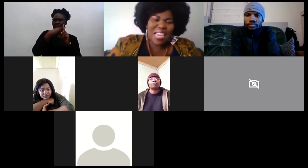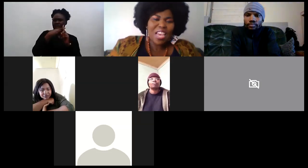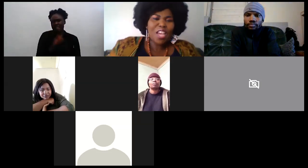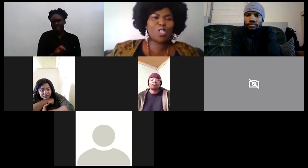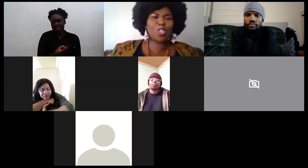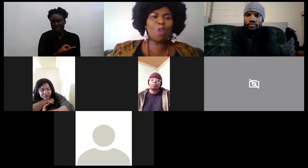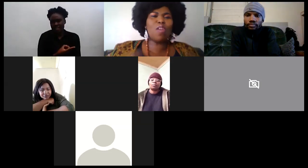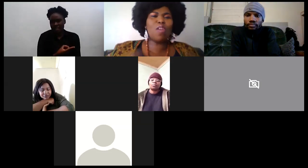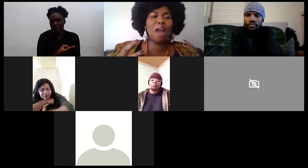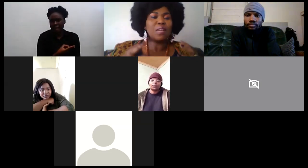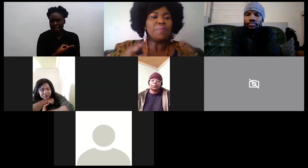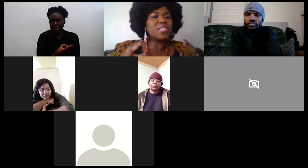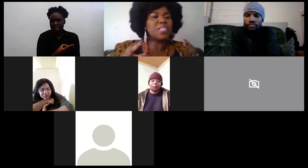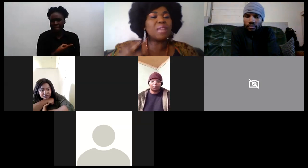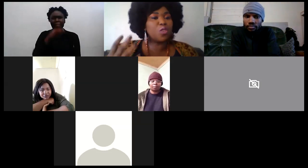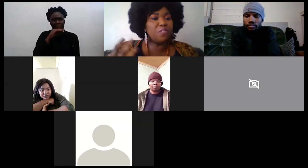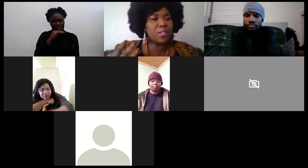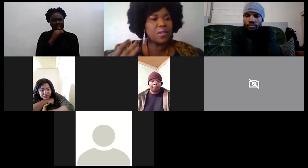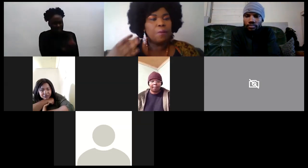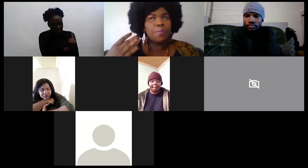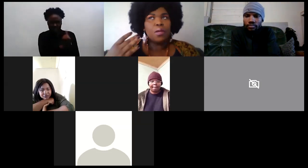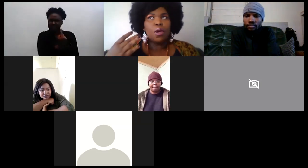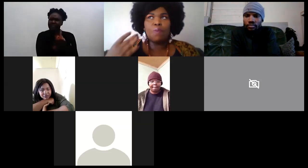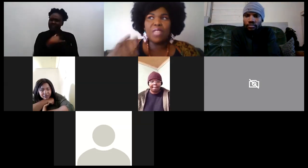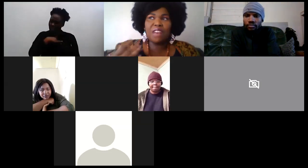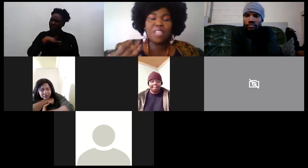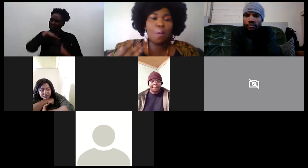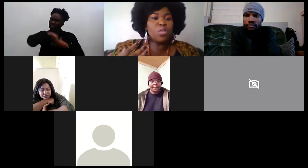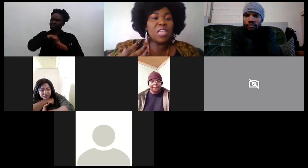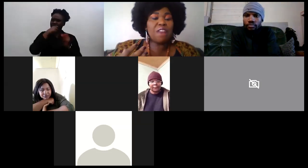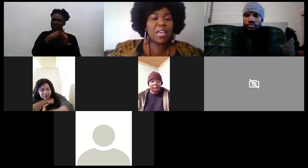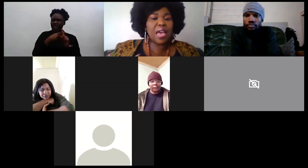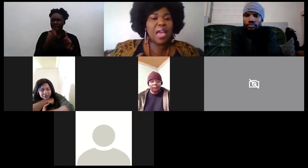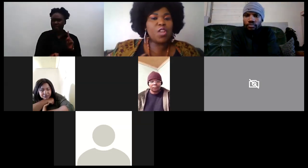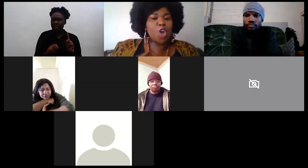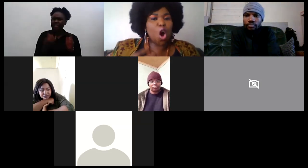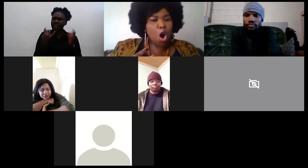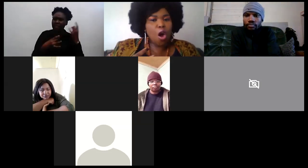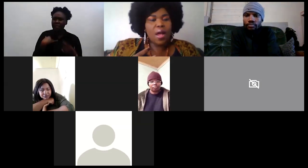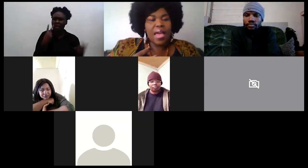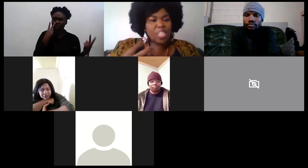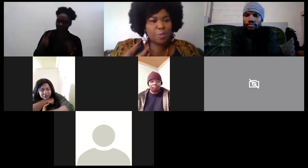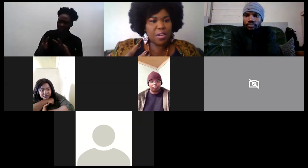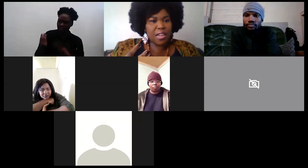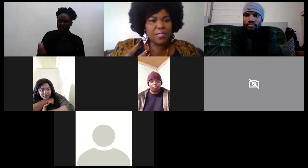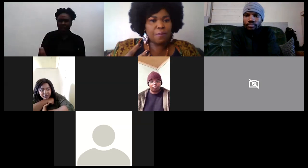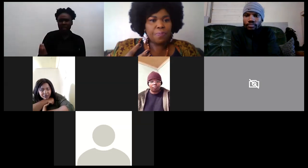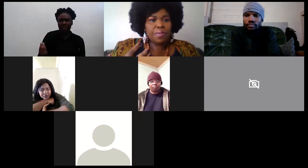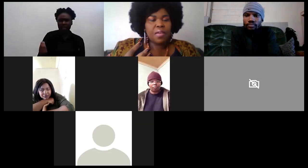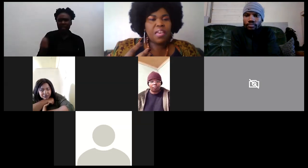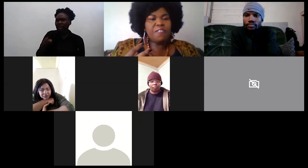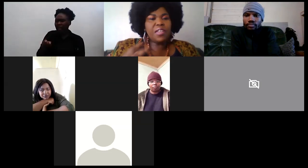belly it's so loud sometimes even observe someone who's having an awe experience